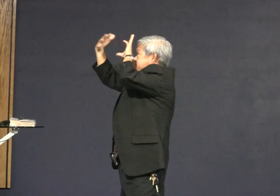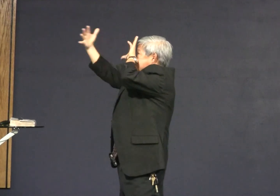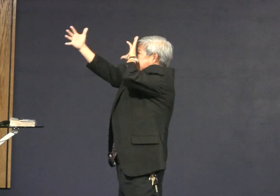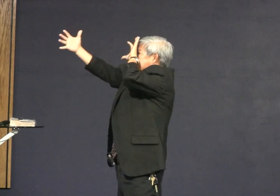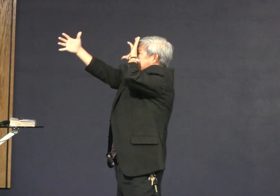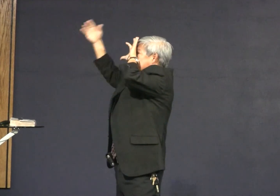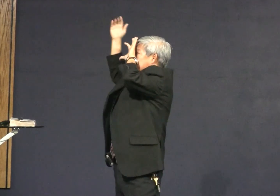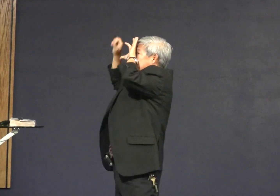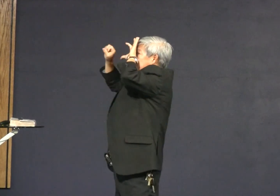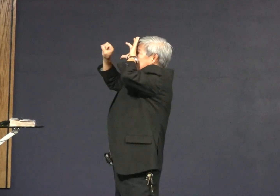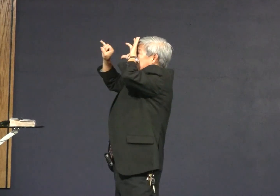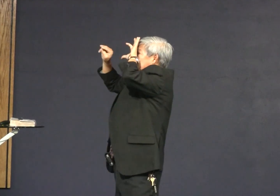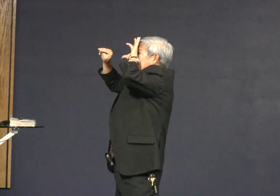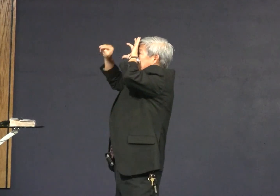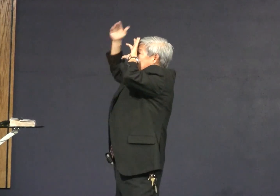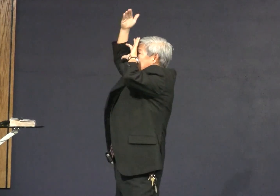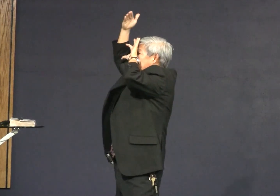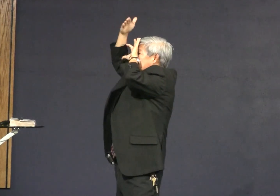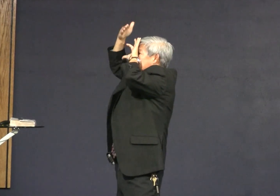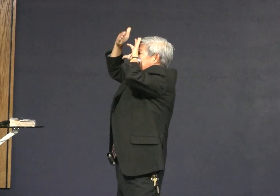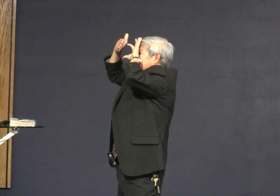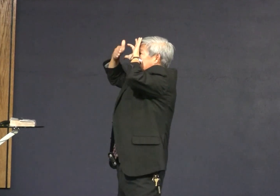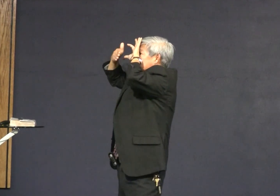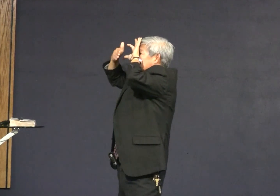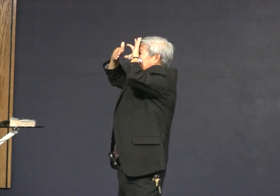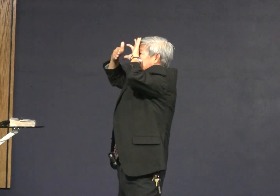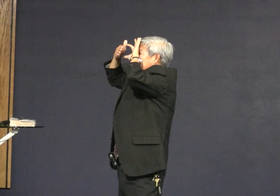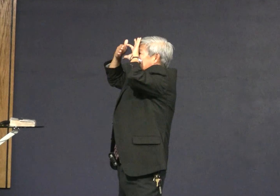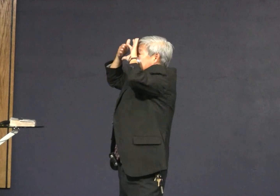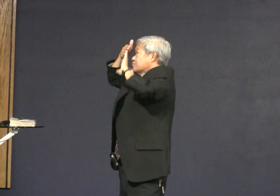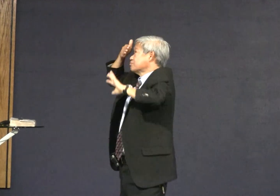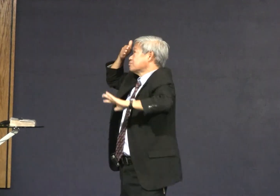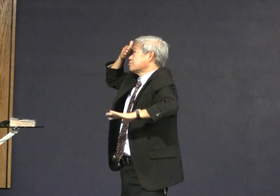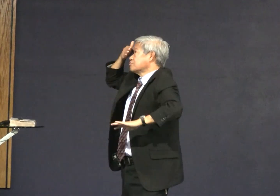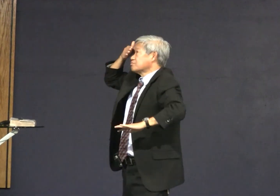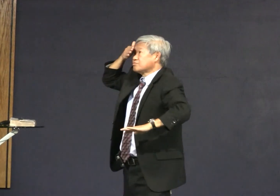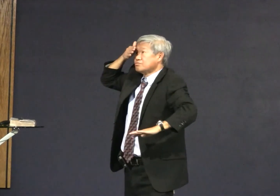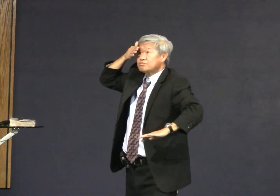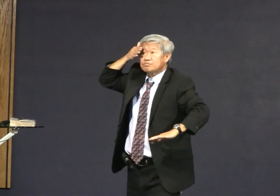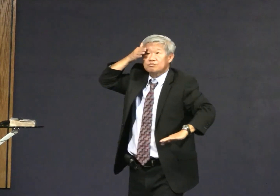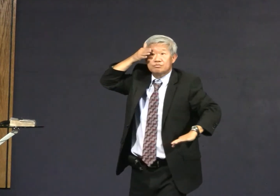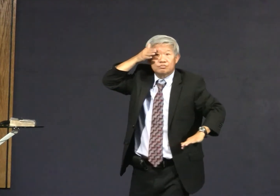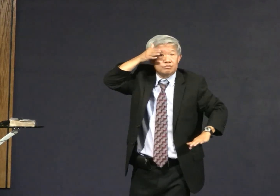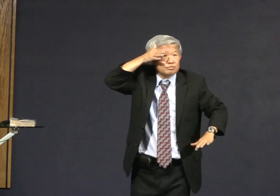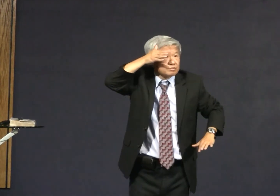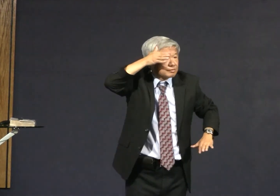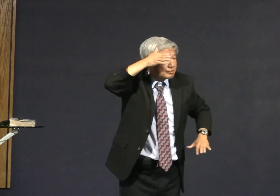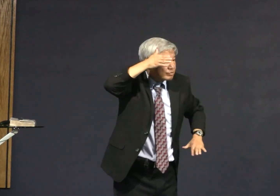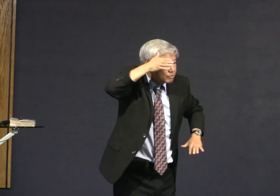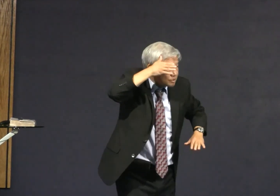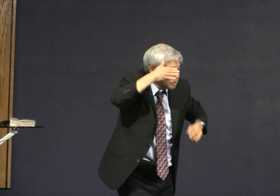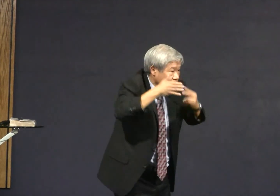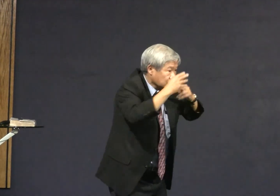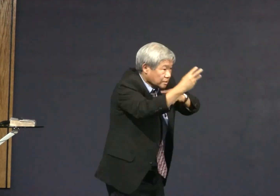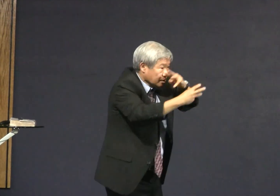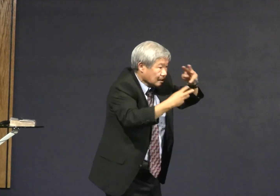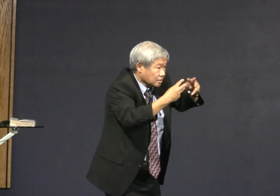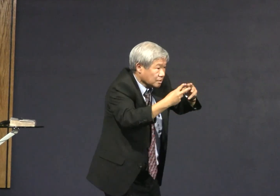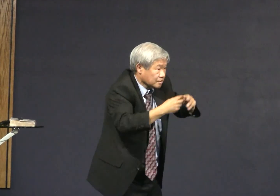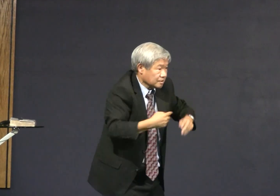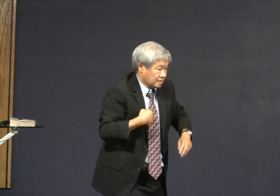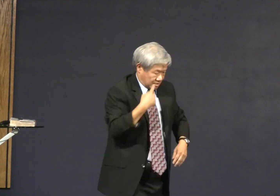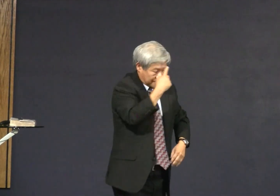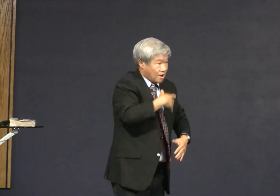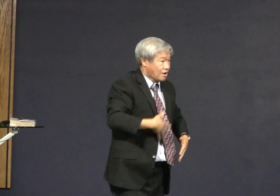into